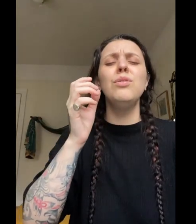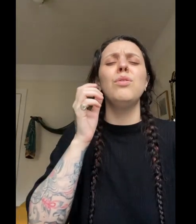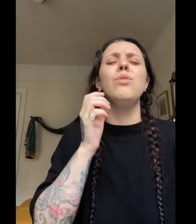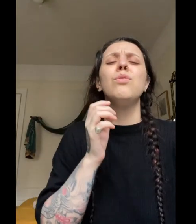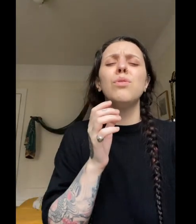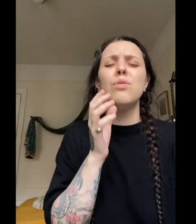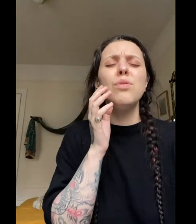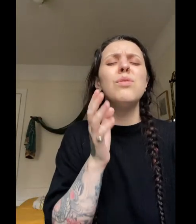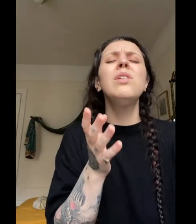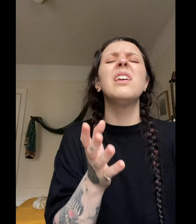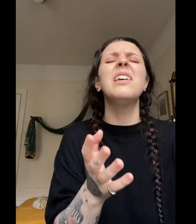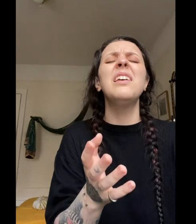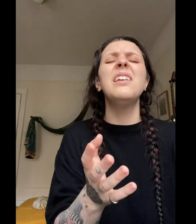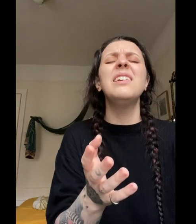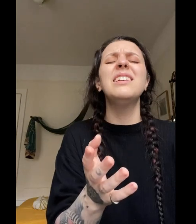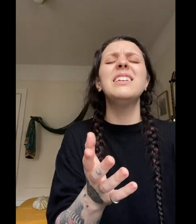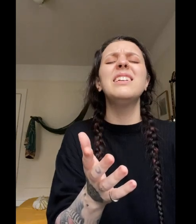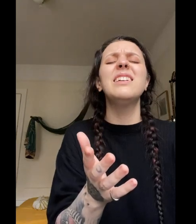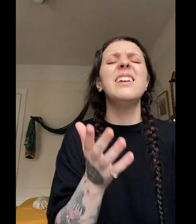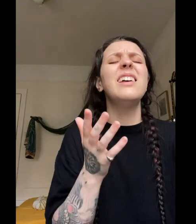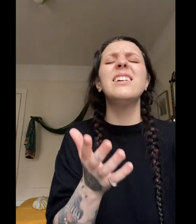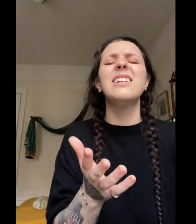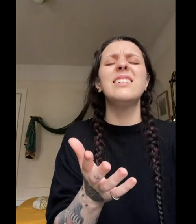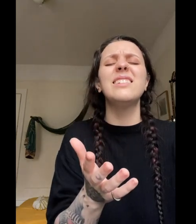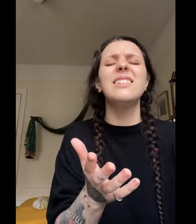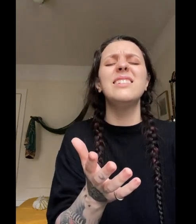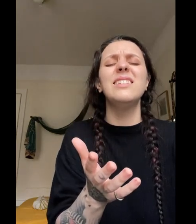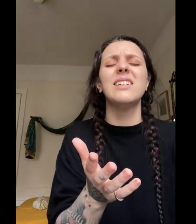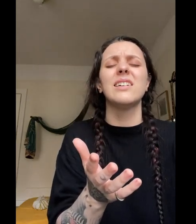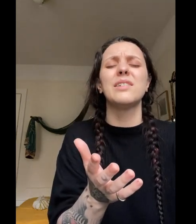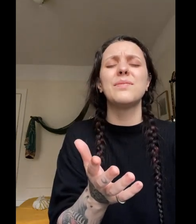can Please